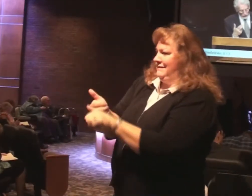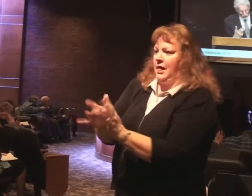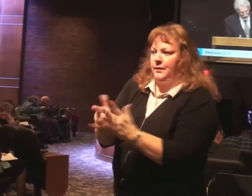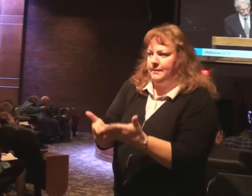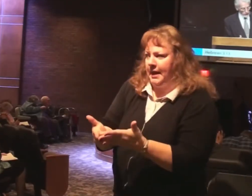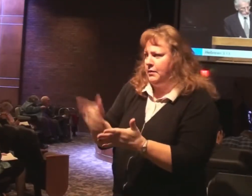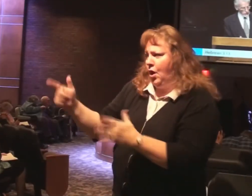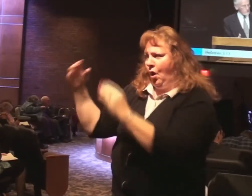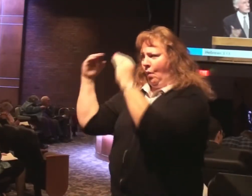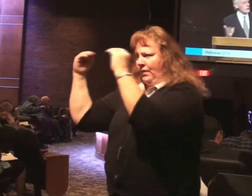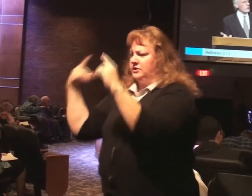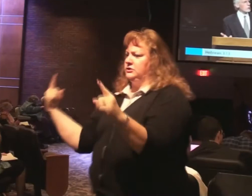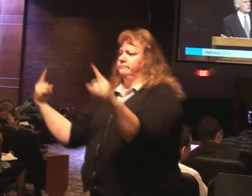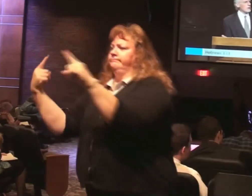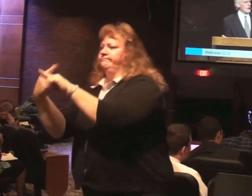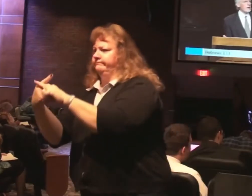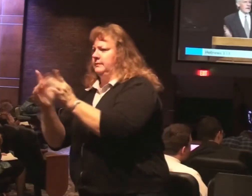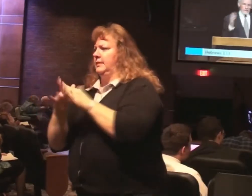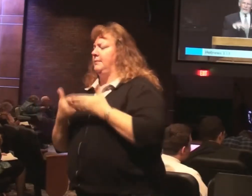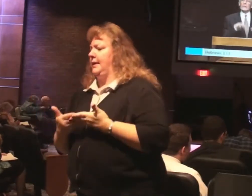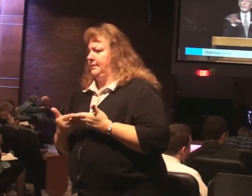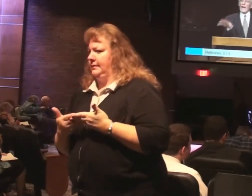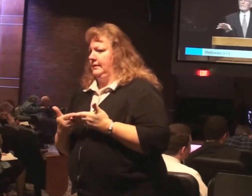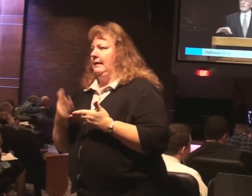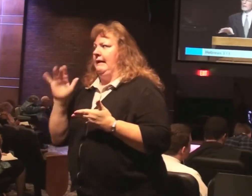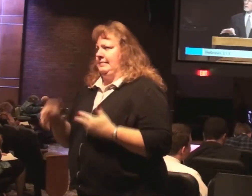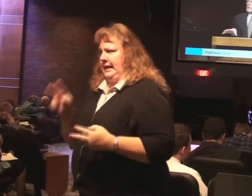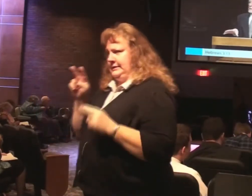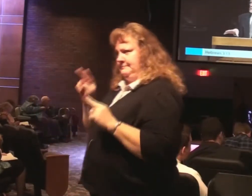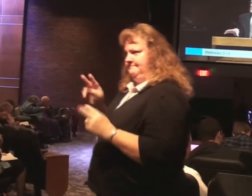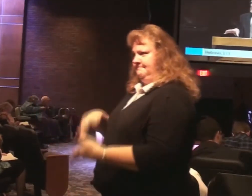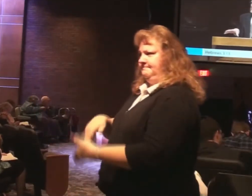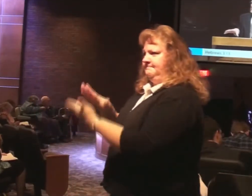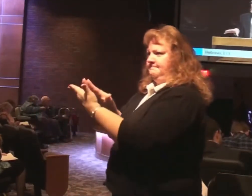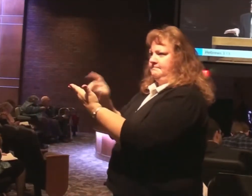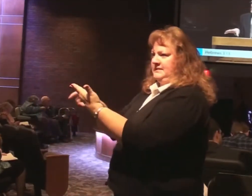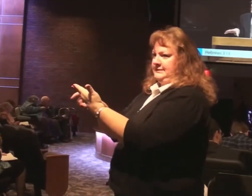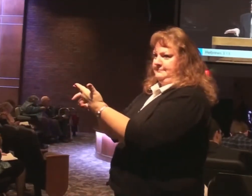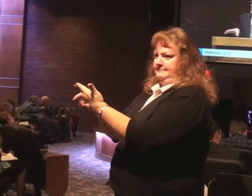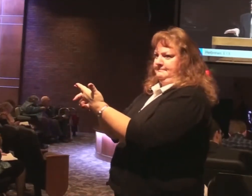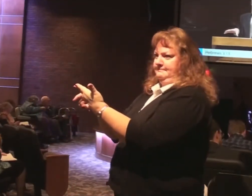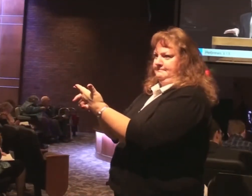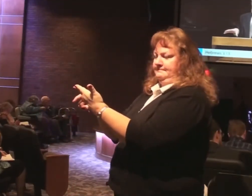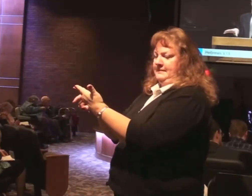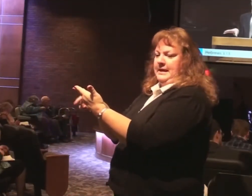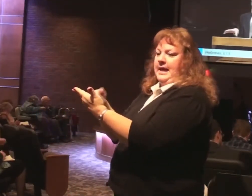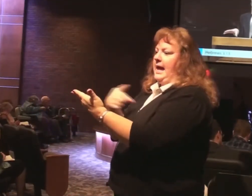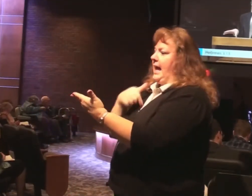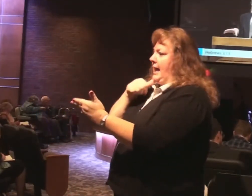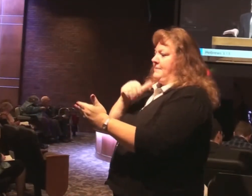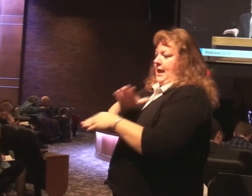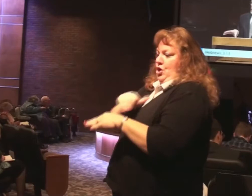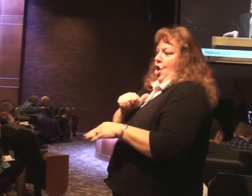they are teaching is contrary to the word of God. That is what we have to deal with. I am not called to have to deal with the heart.